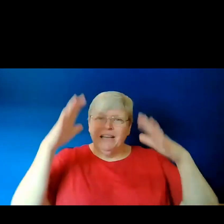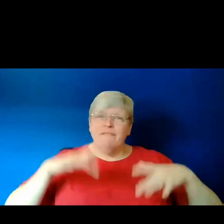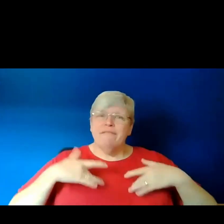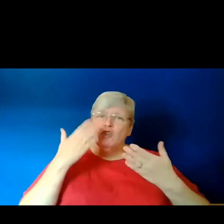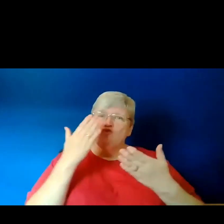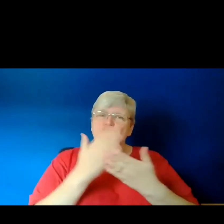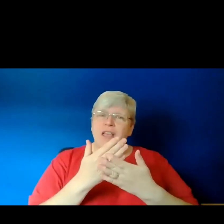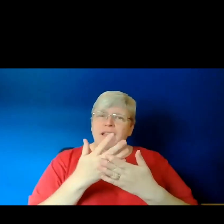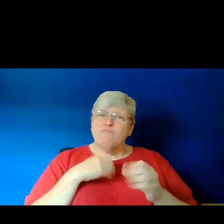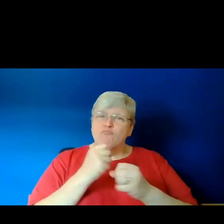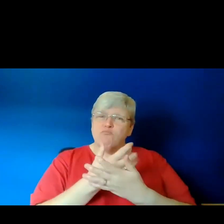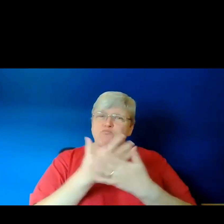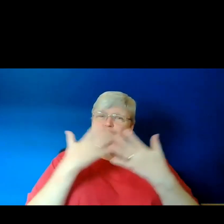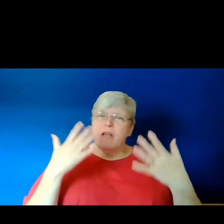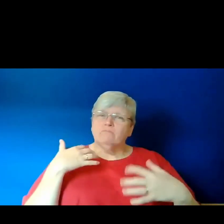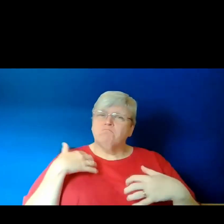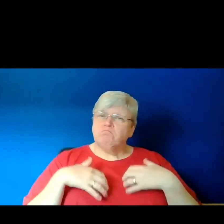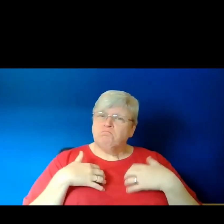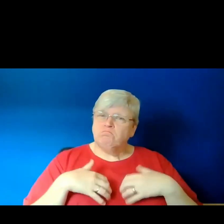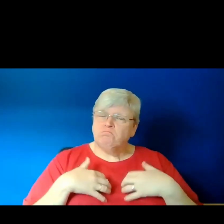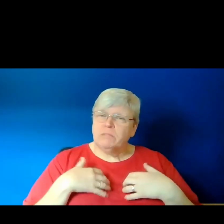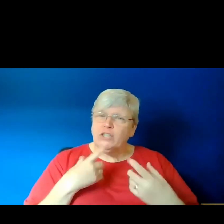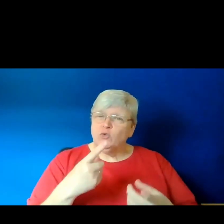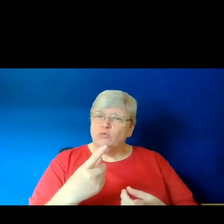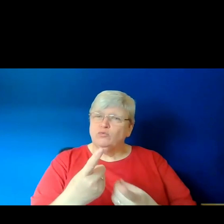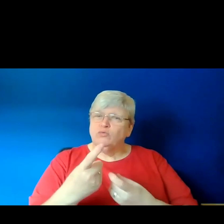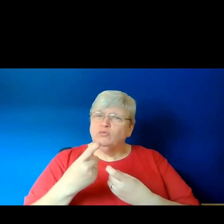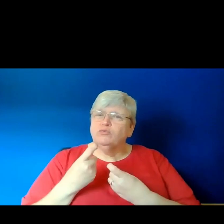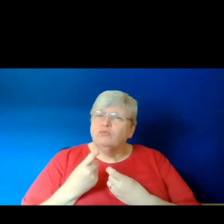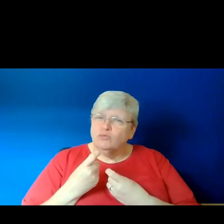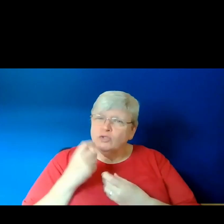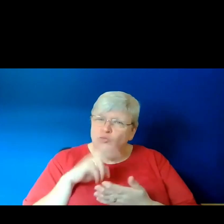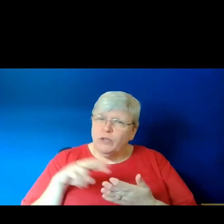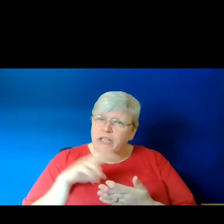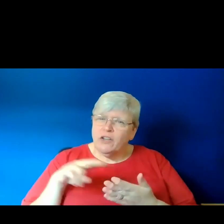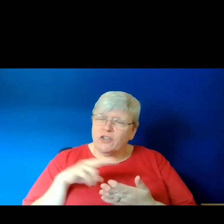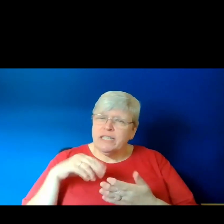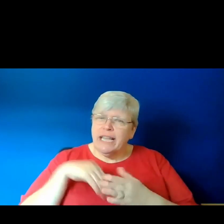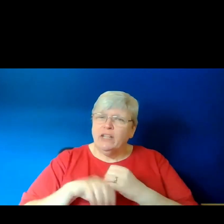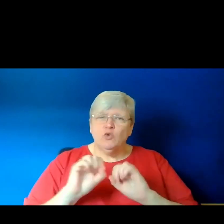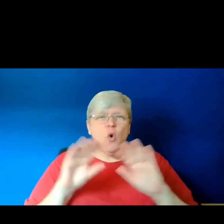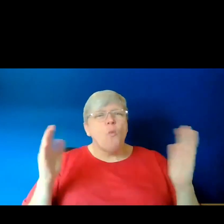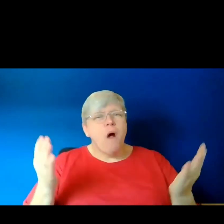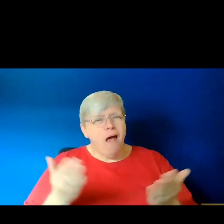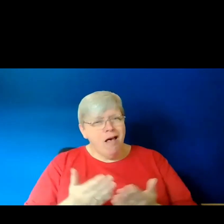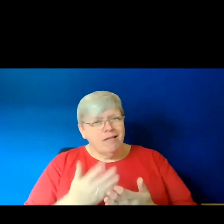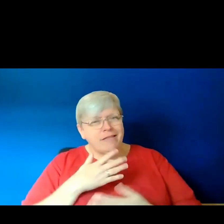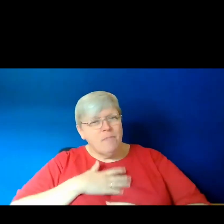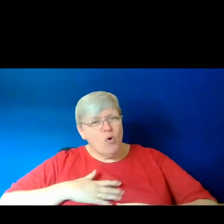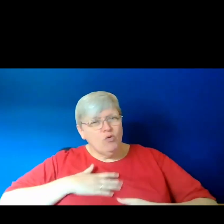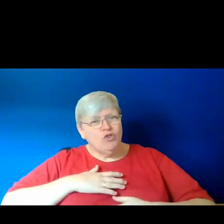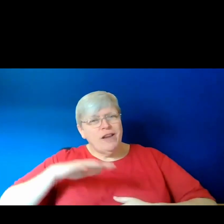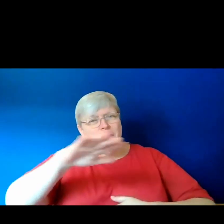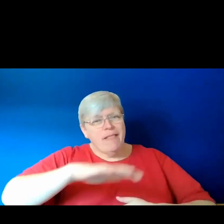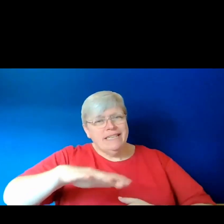vivid and to draw readers into those worlds you're creating the emotions and the places and the people that you